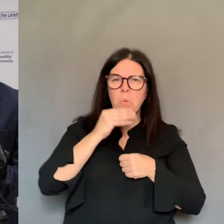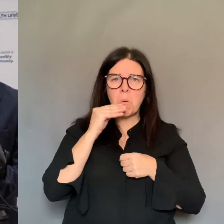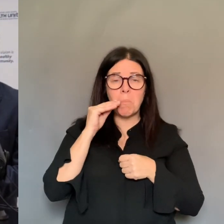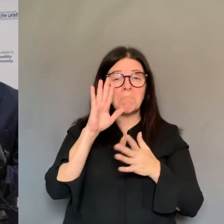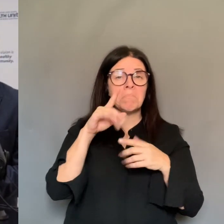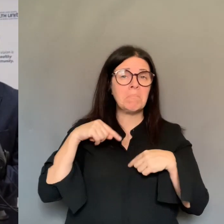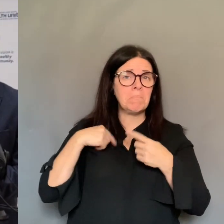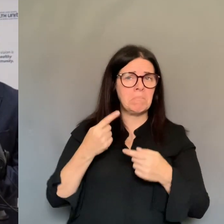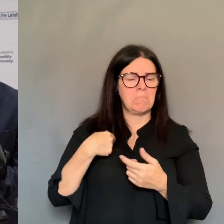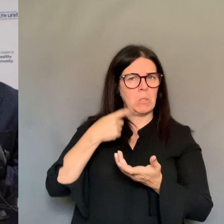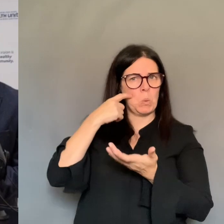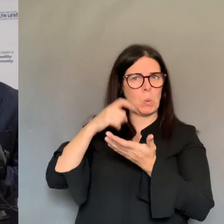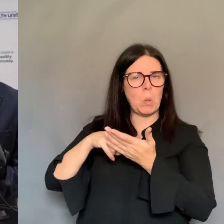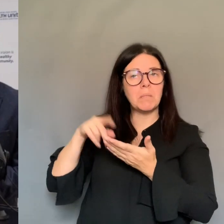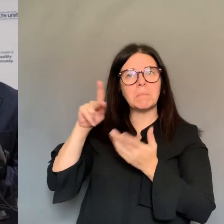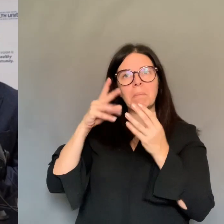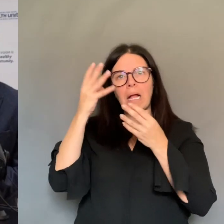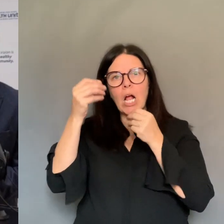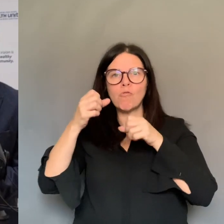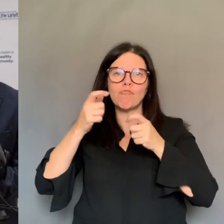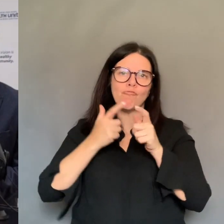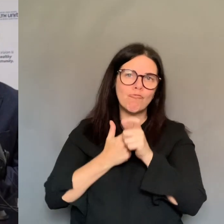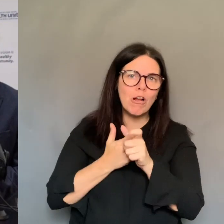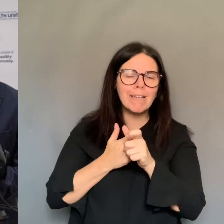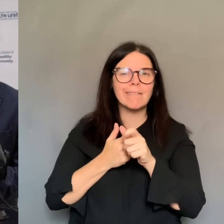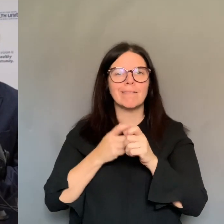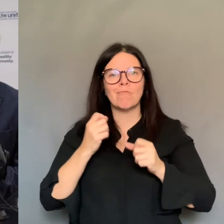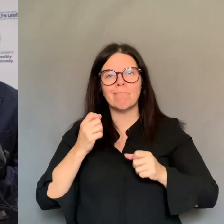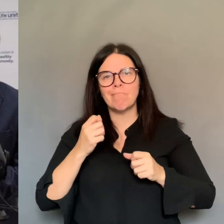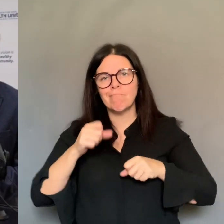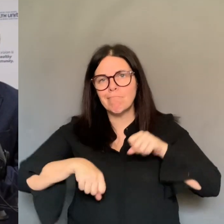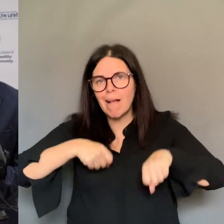streets side by side. don't know if they're friends, family, whatever.